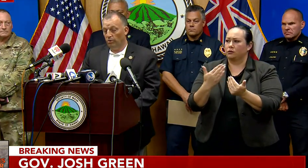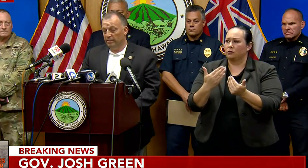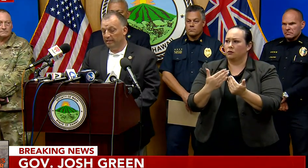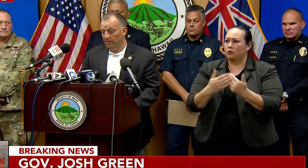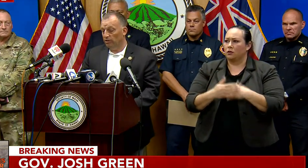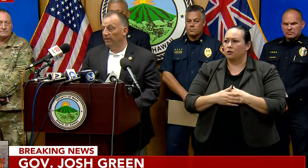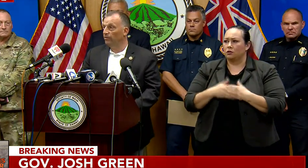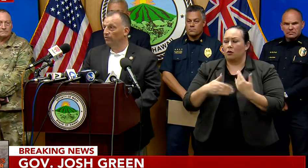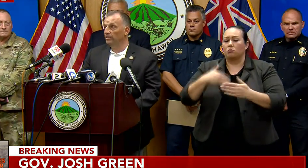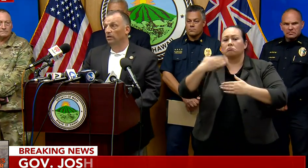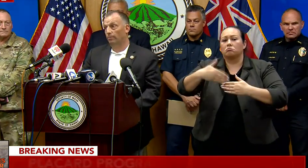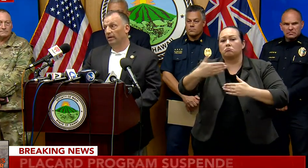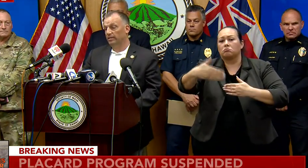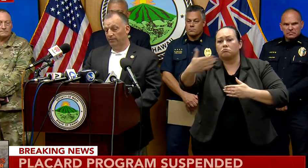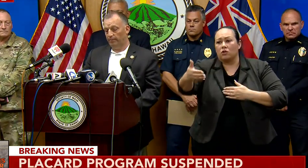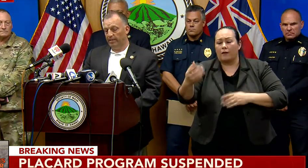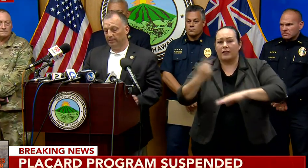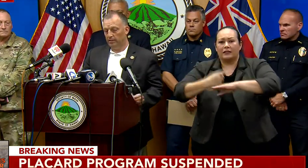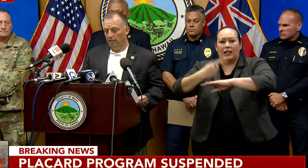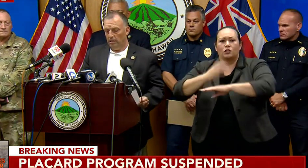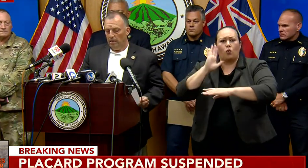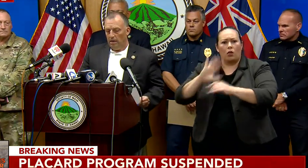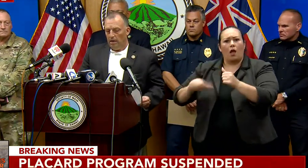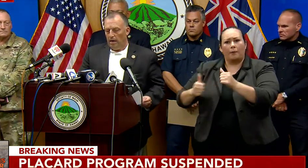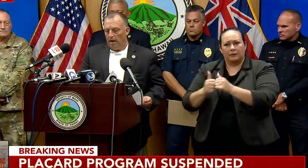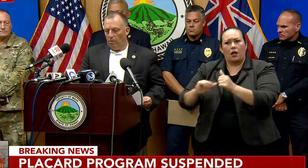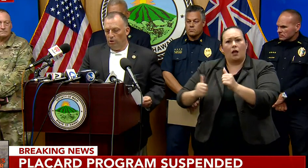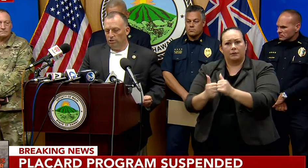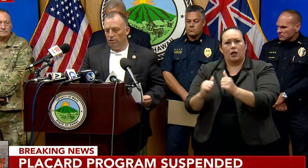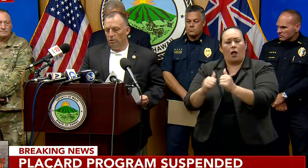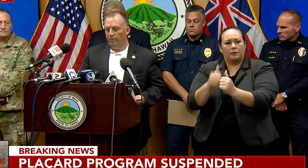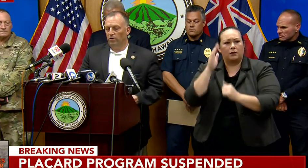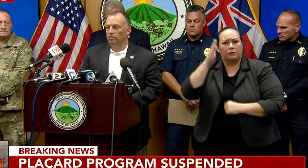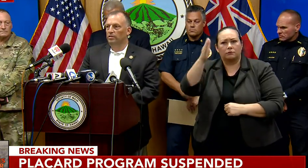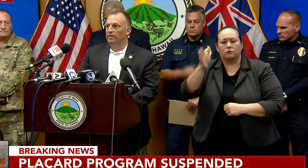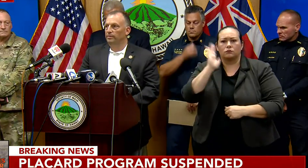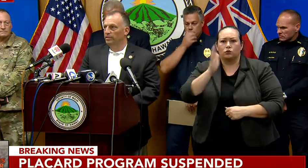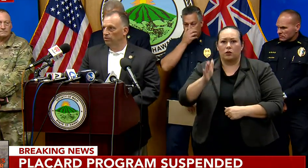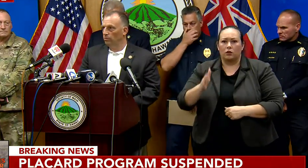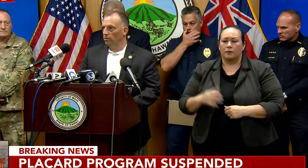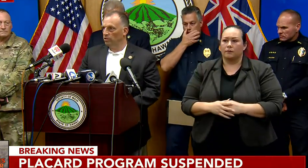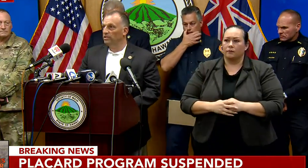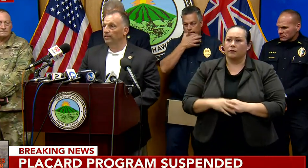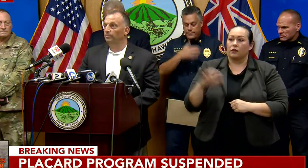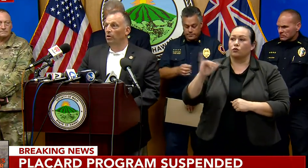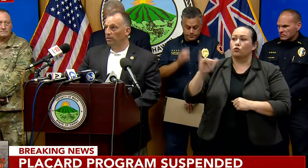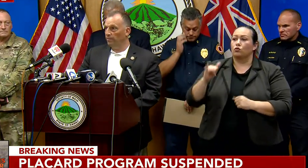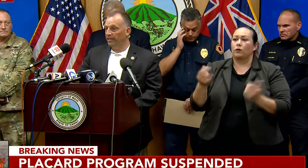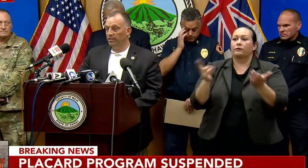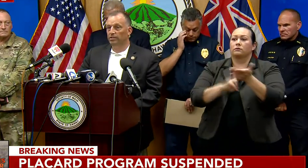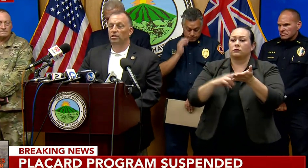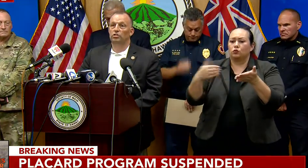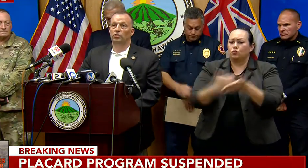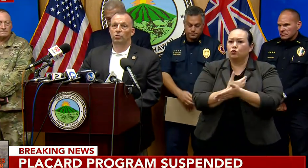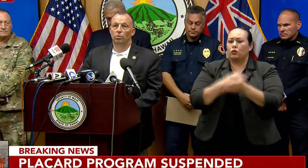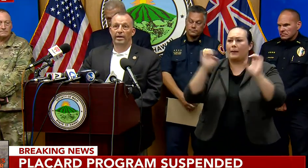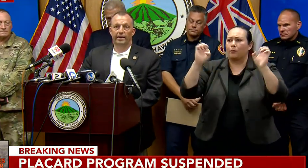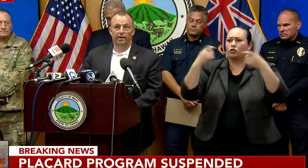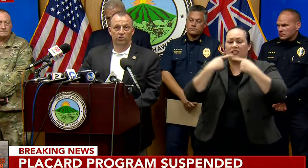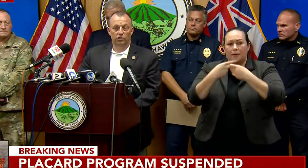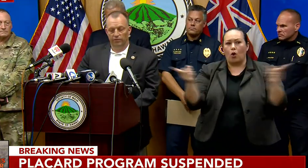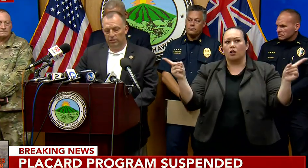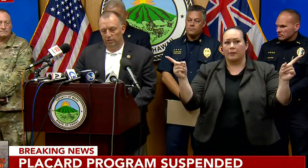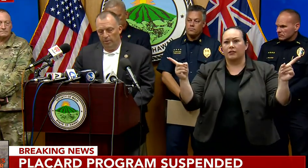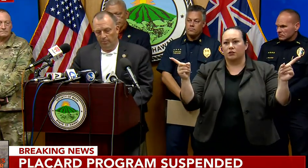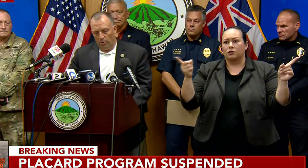we'll continue to give you these comprehensive updates. I want you to know we've also signed some additional emergency proclamations so that we